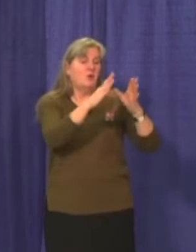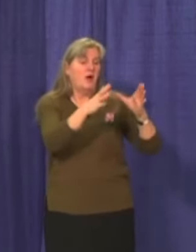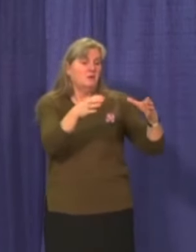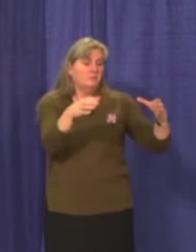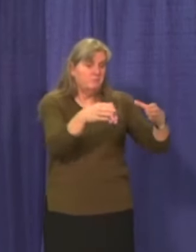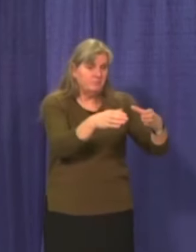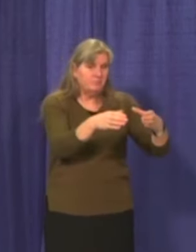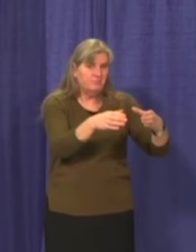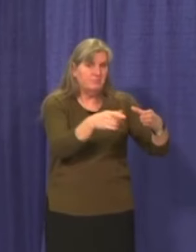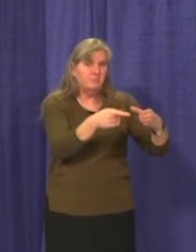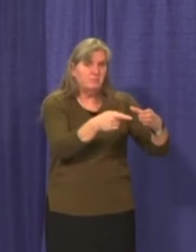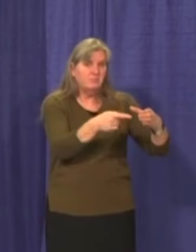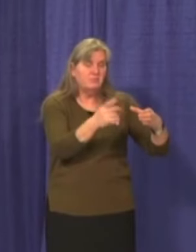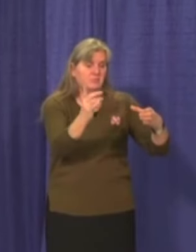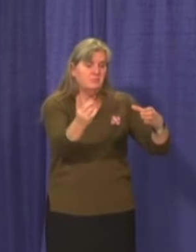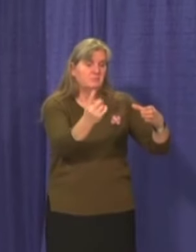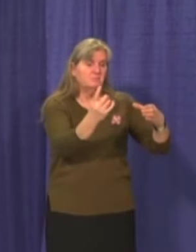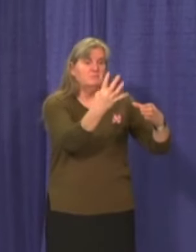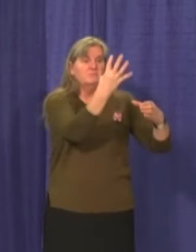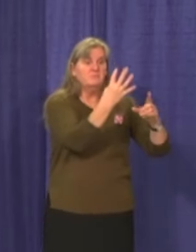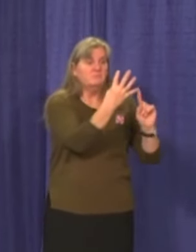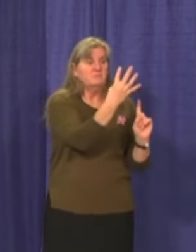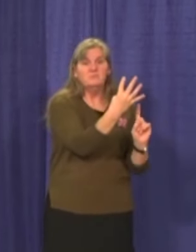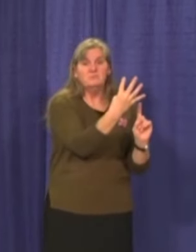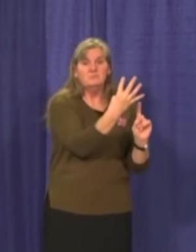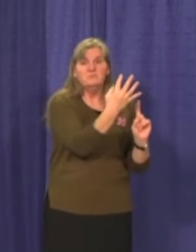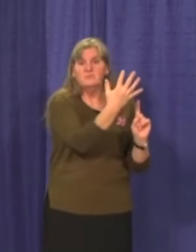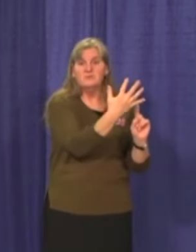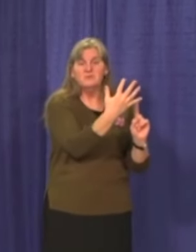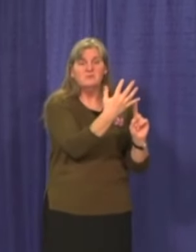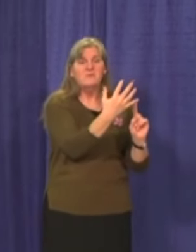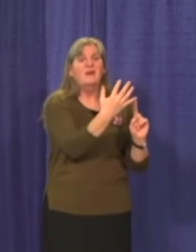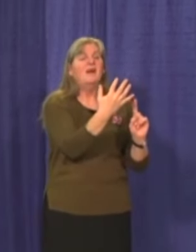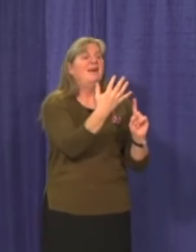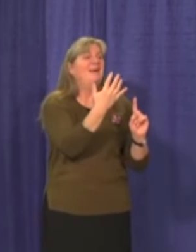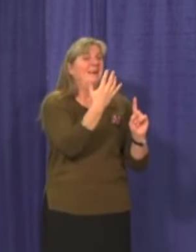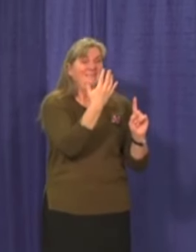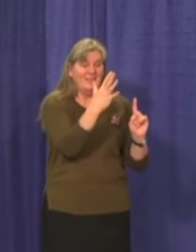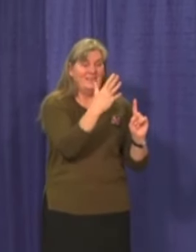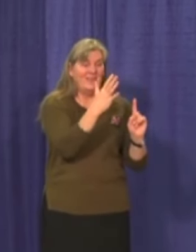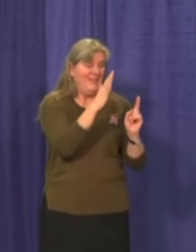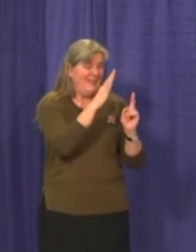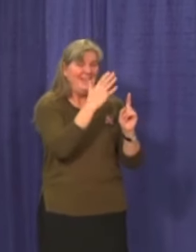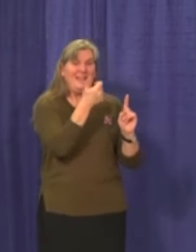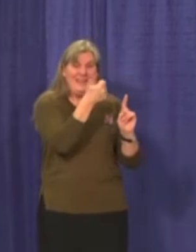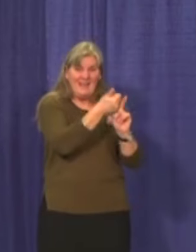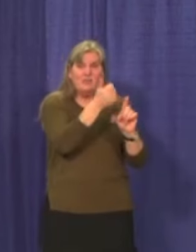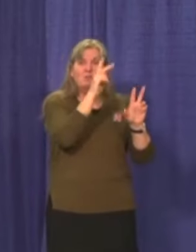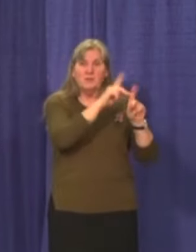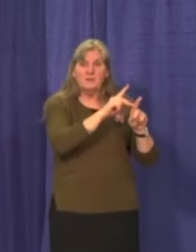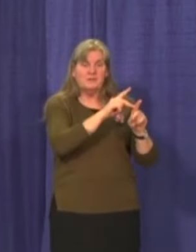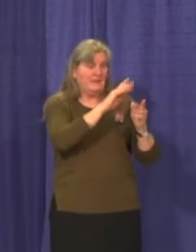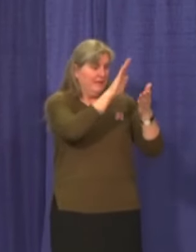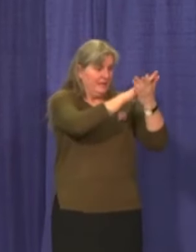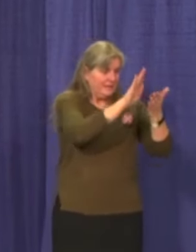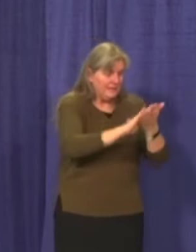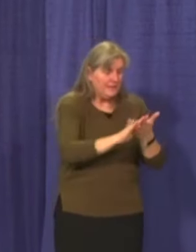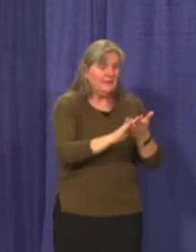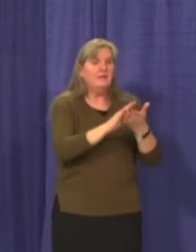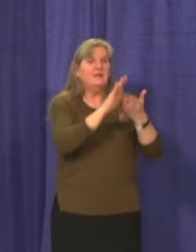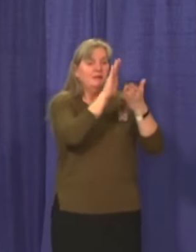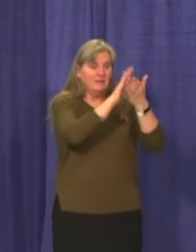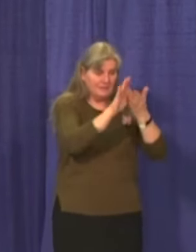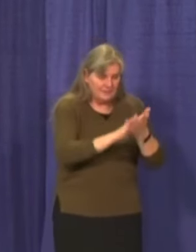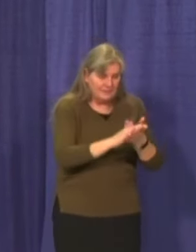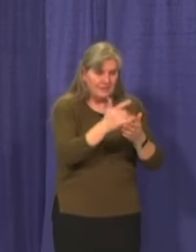where the vaccination was taking place, there was someone cleaning right then and there after each person. And as in, they're in a waiting area and when